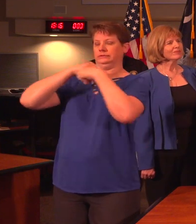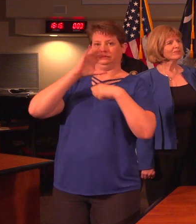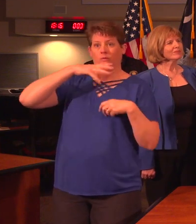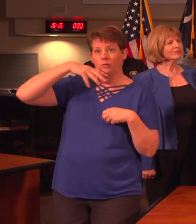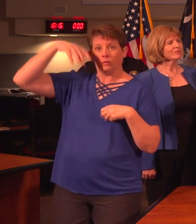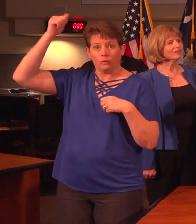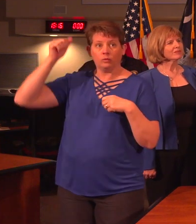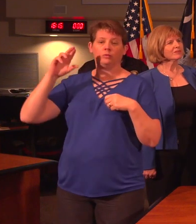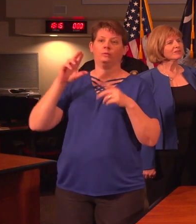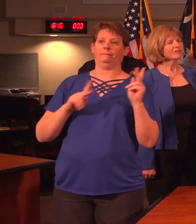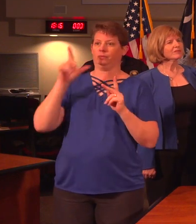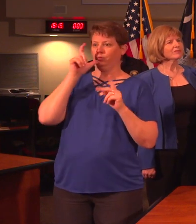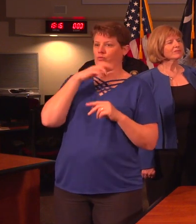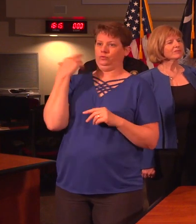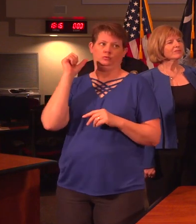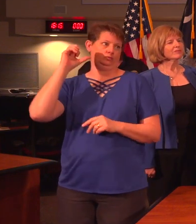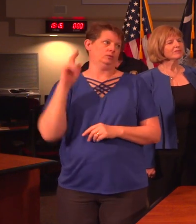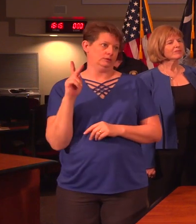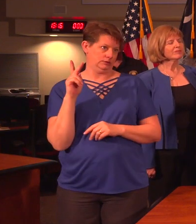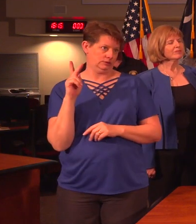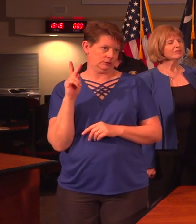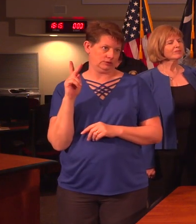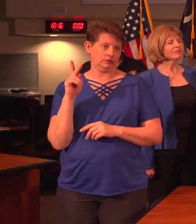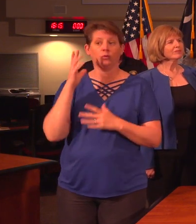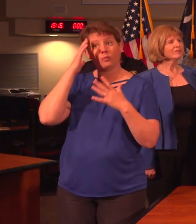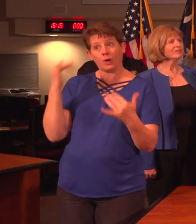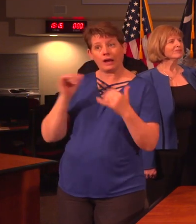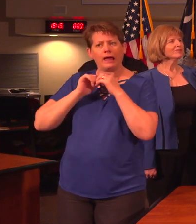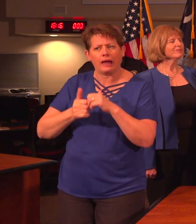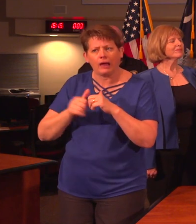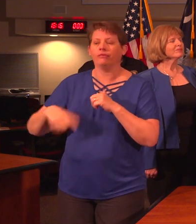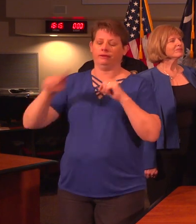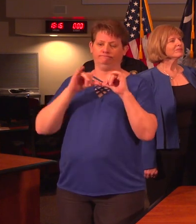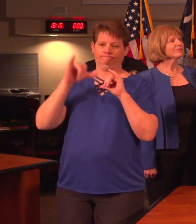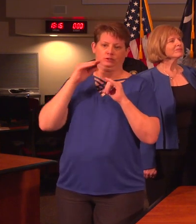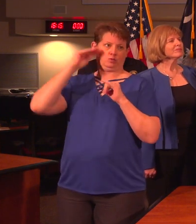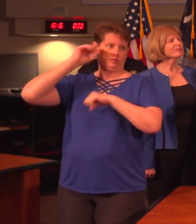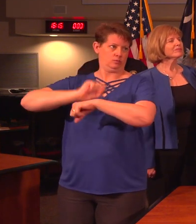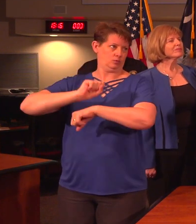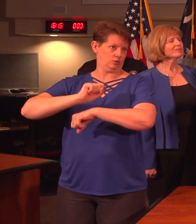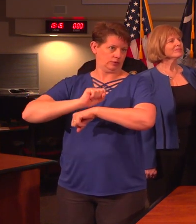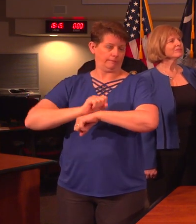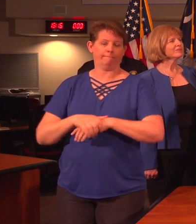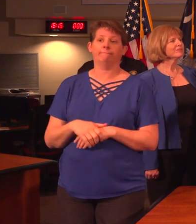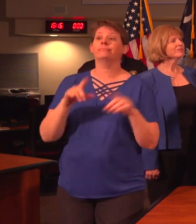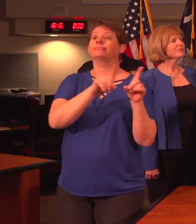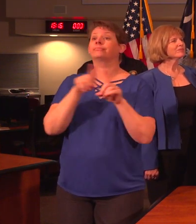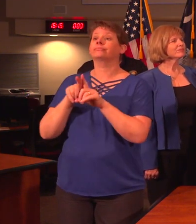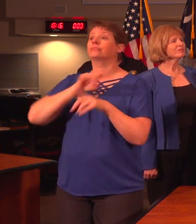employees by allowing them to work from home. Additionally, all